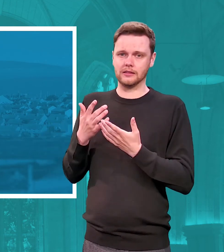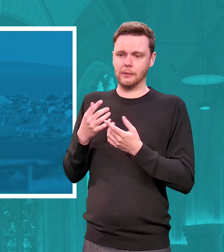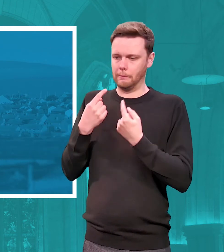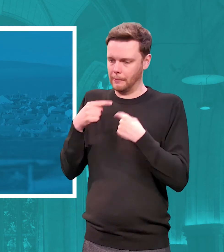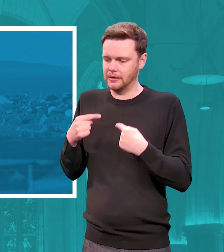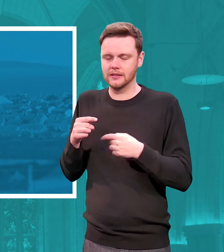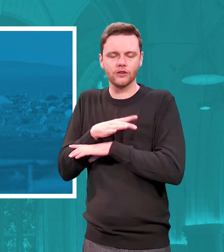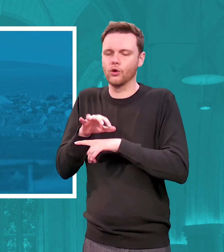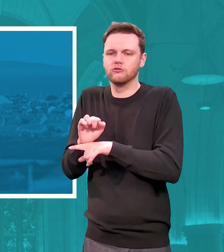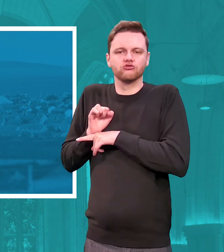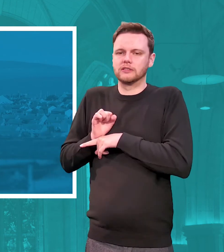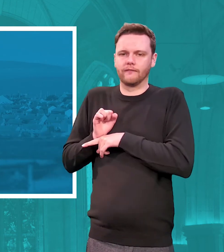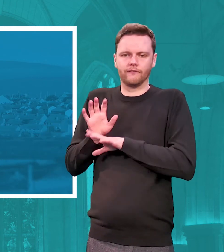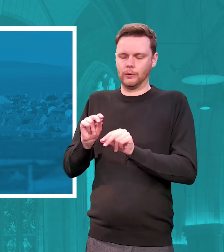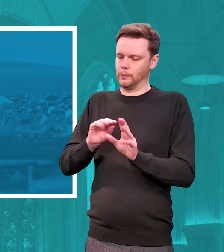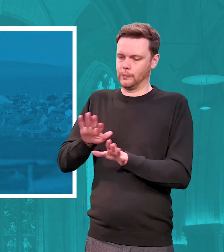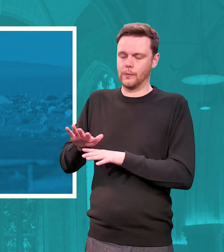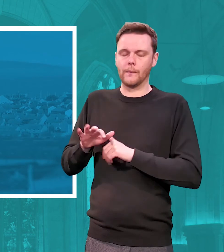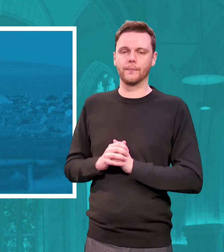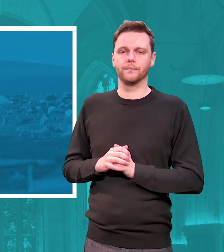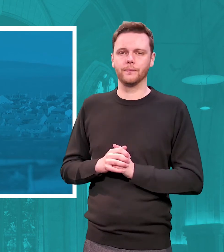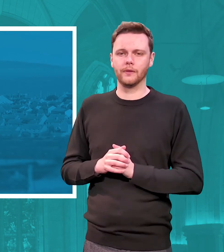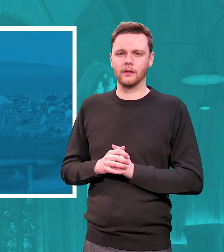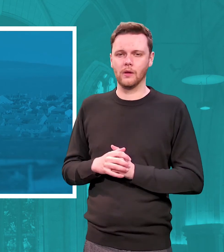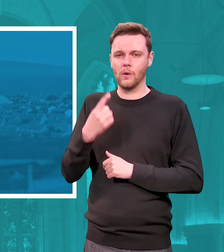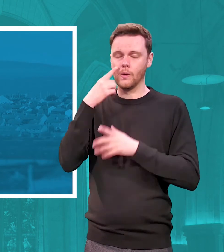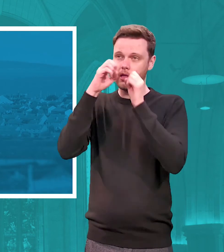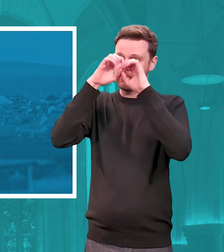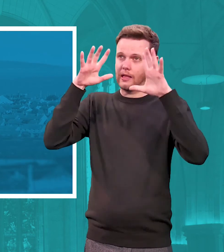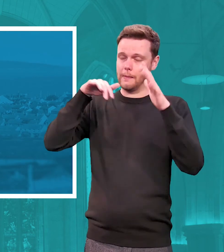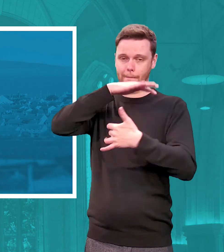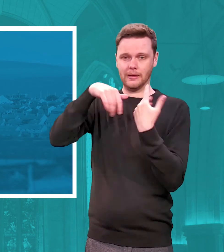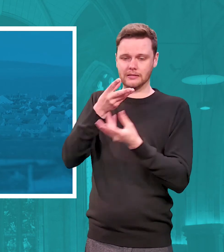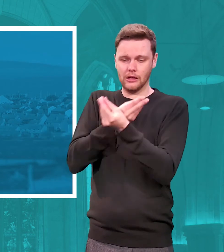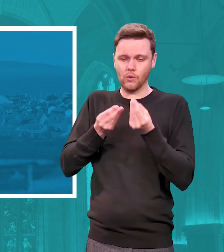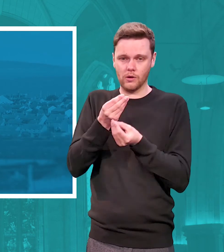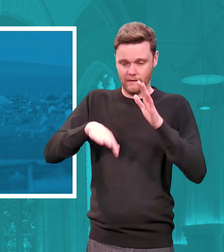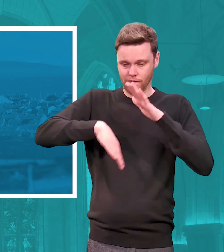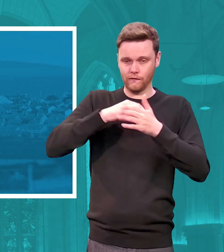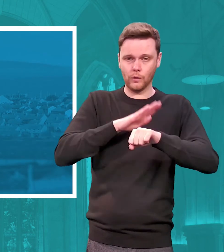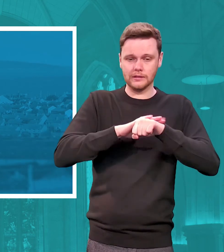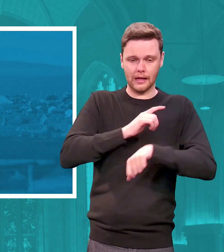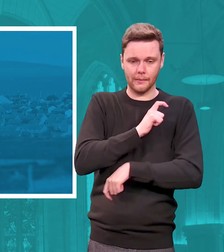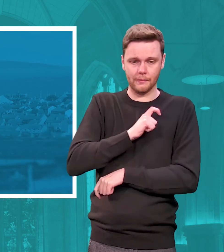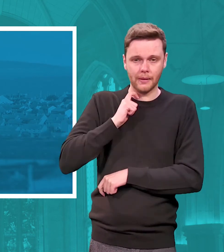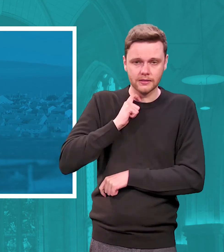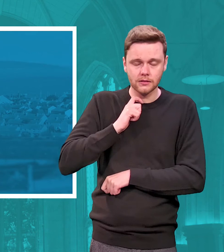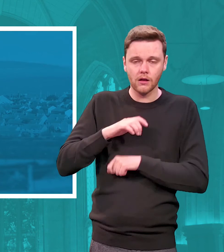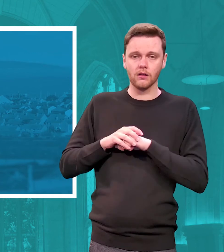restrictive it envisages a mixed economy of full-time ministers of word and sacrament